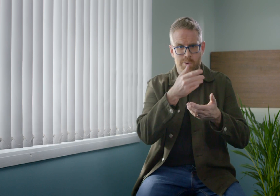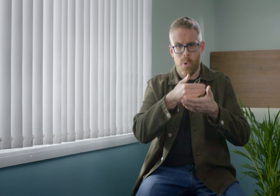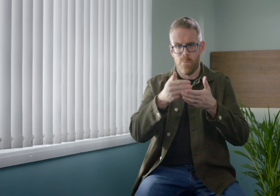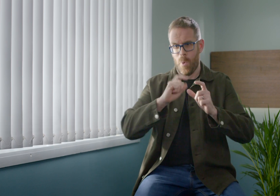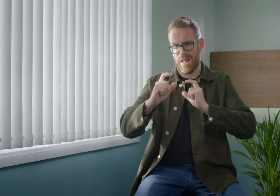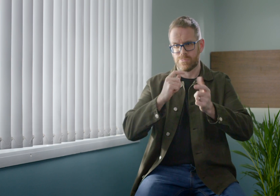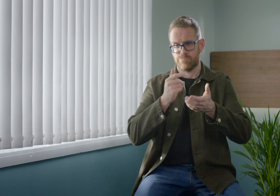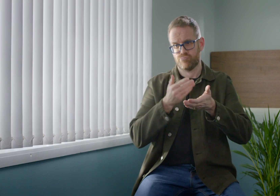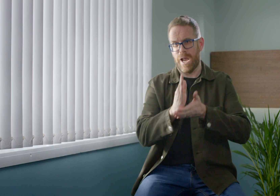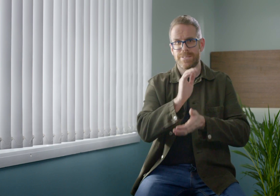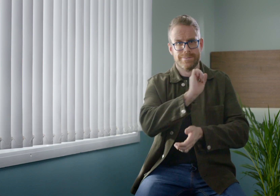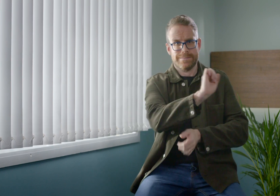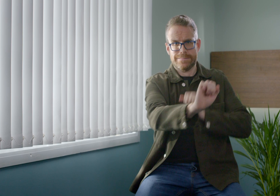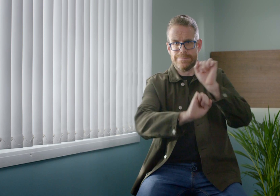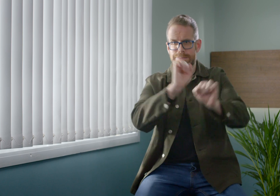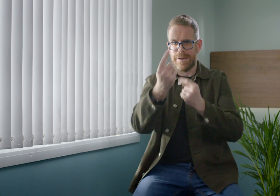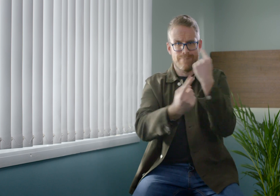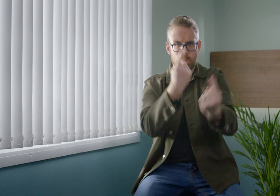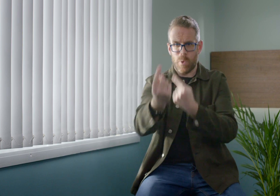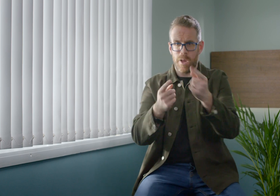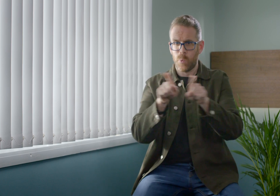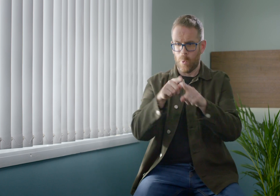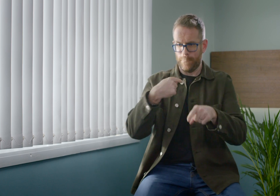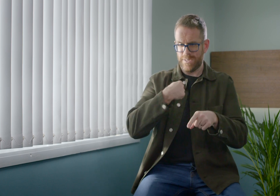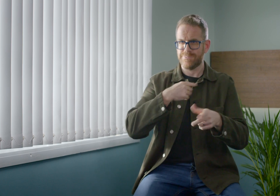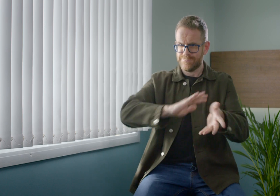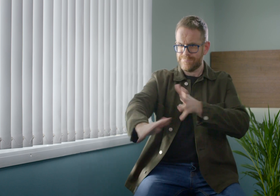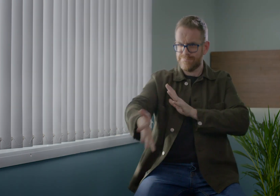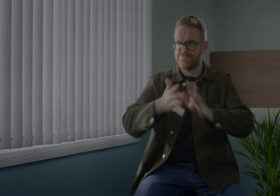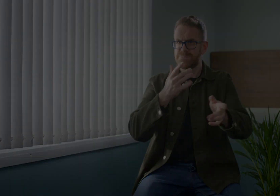communicate. And it's important that we respect the language choice of the individual.